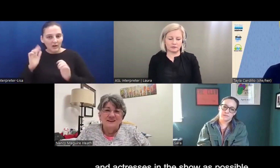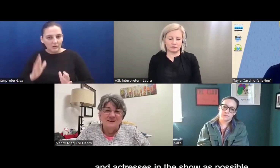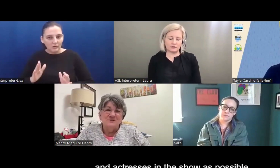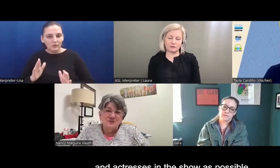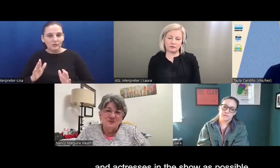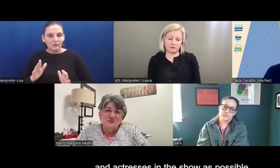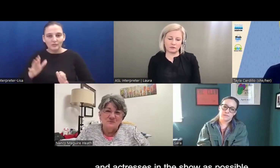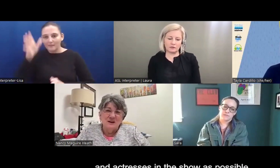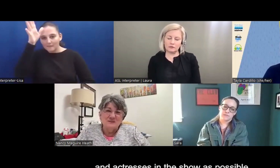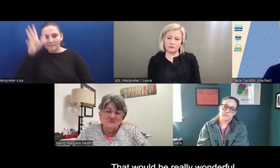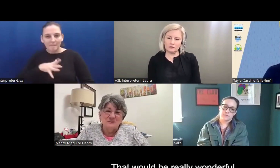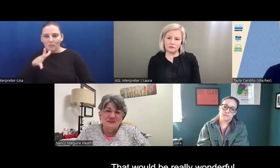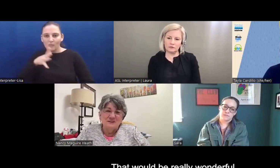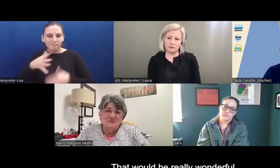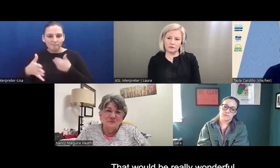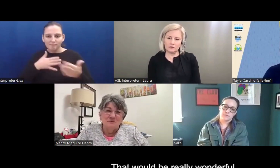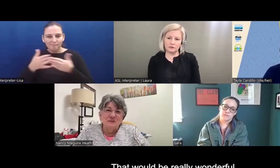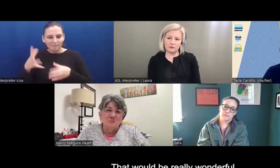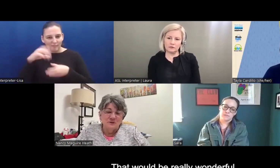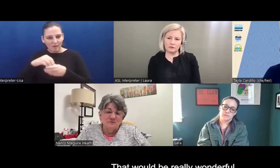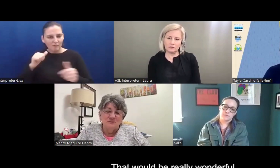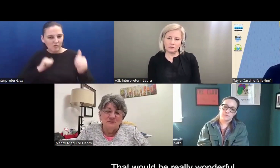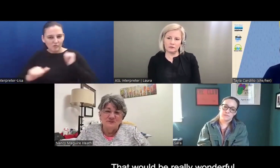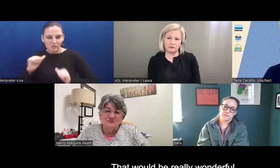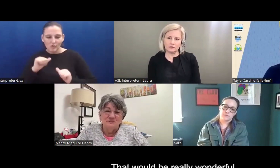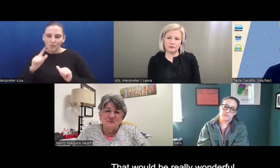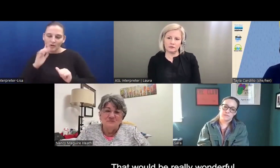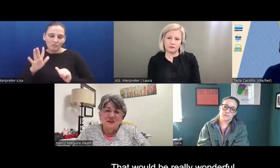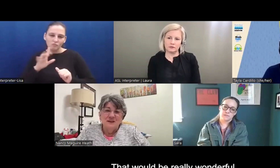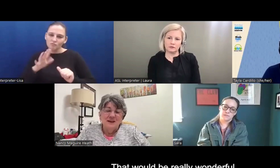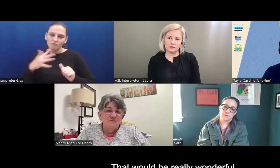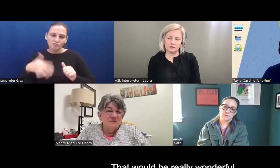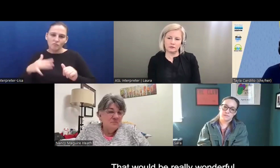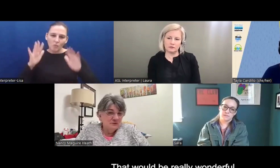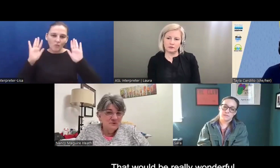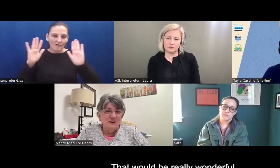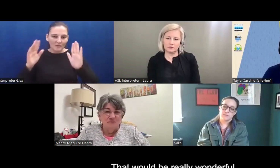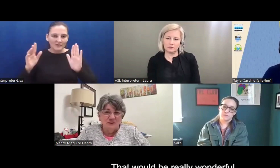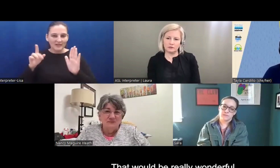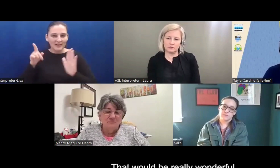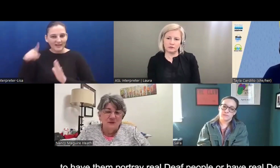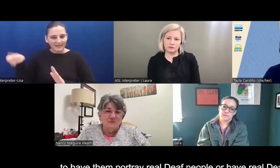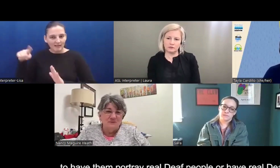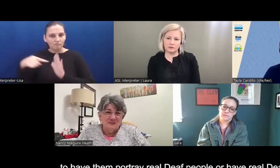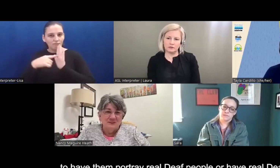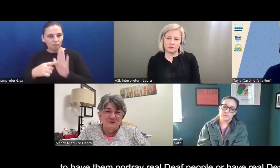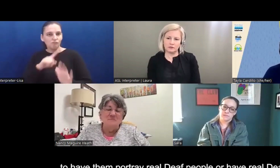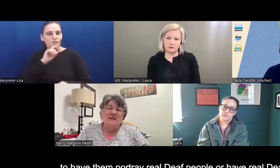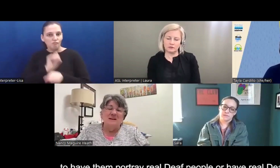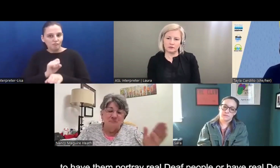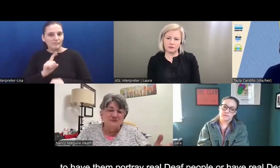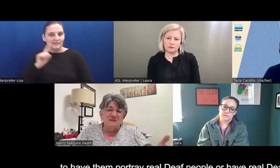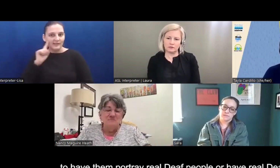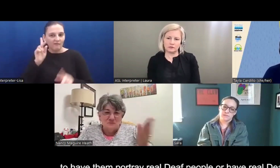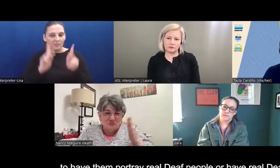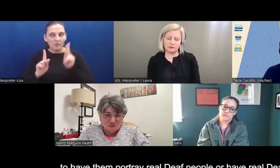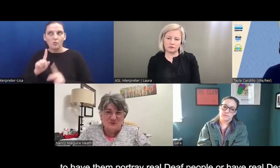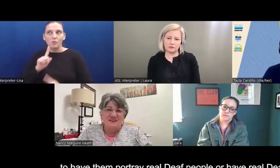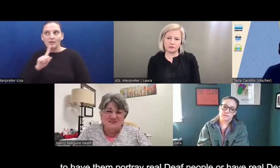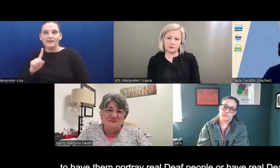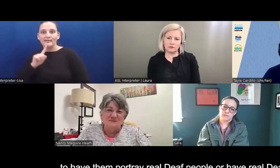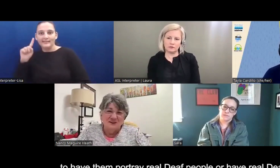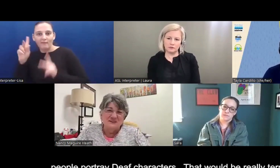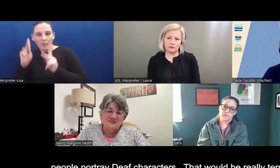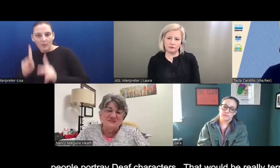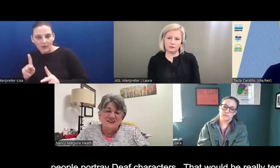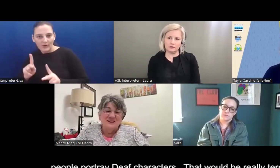in the show as possible. It would be really wonderful to, um, have them portray real deaf people, you know, I mean, have real deaf people portray